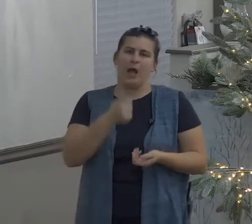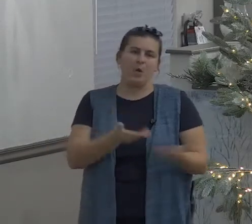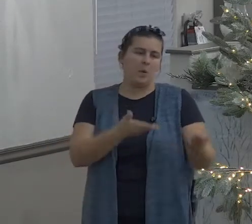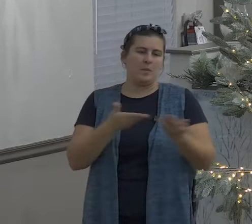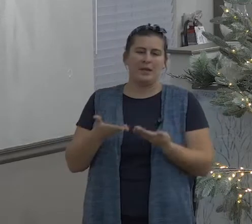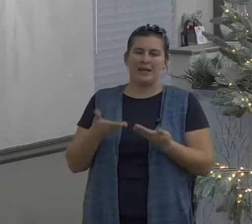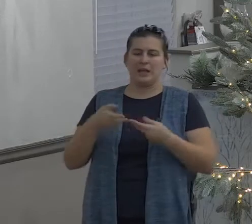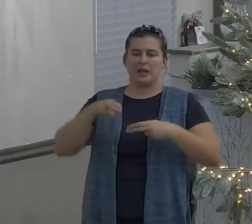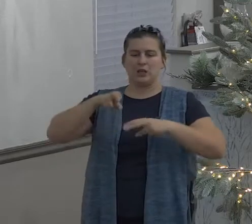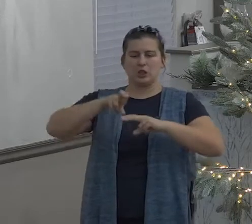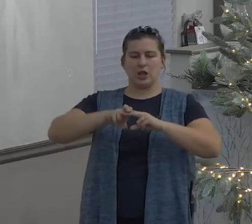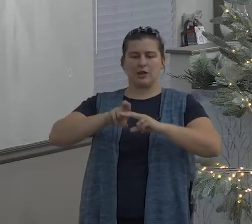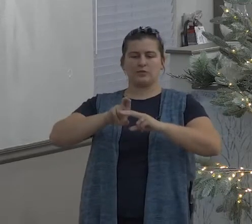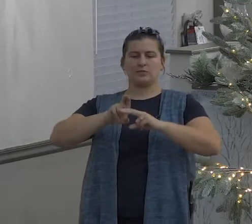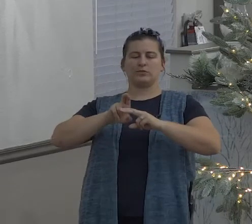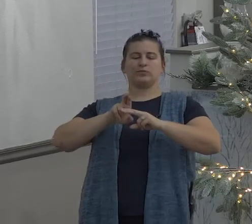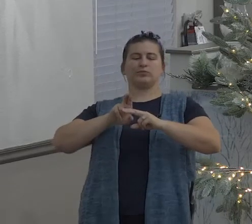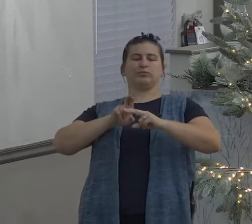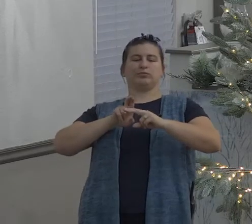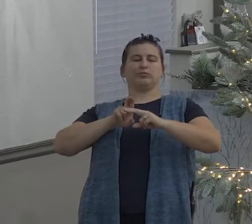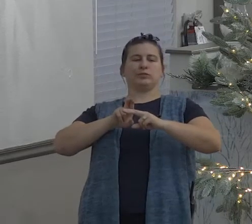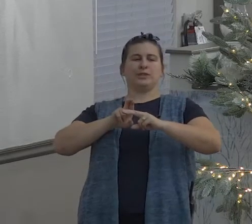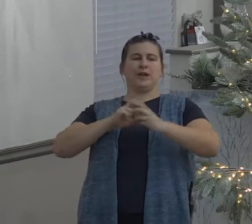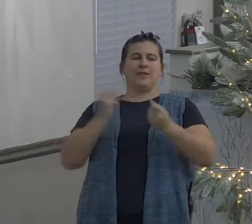why in the world do you and I lay down